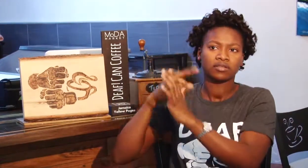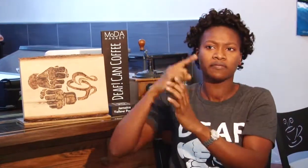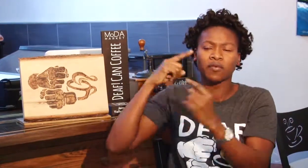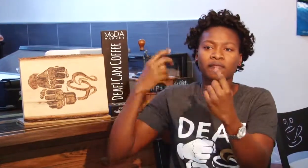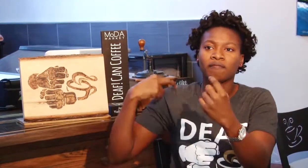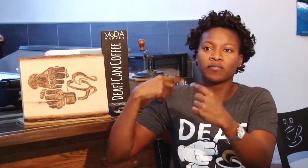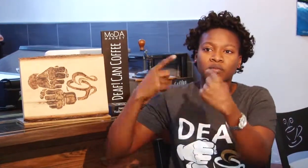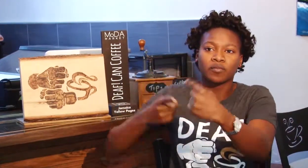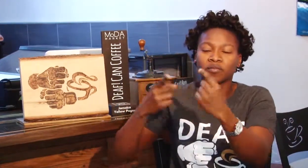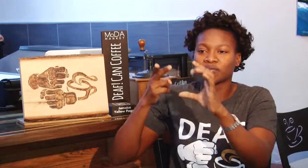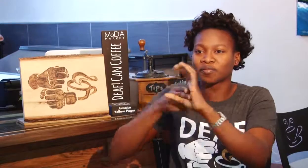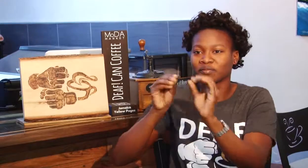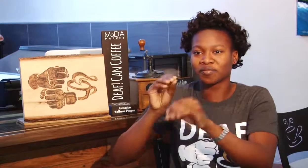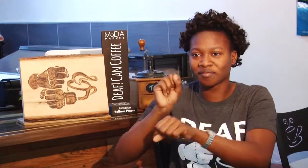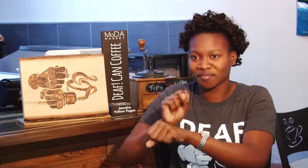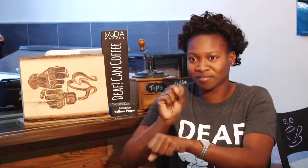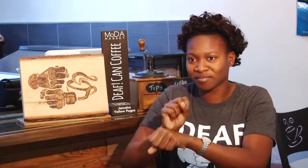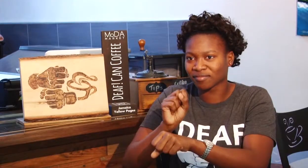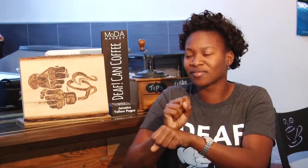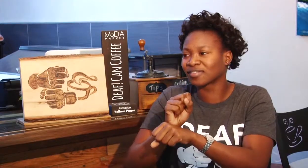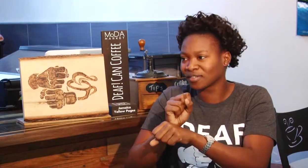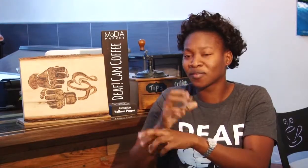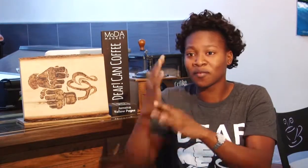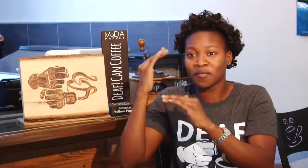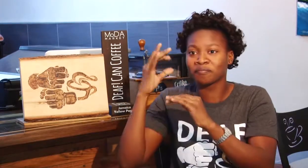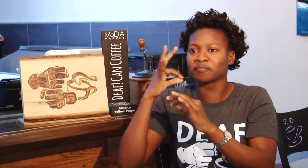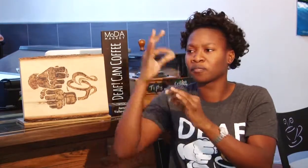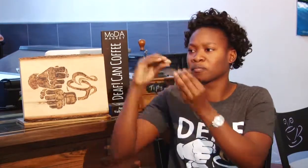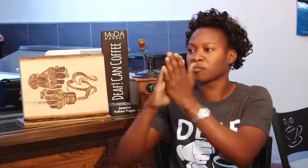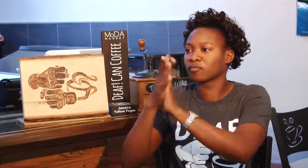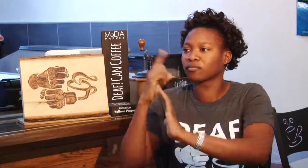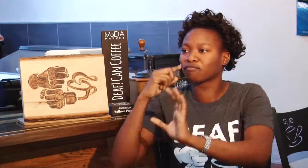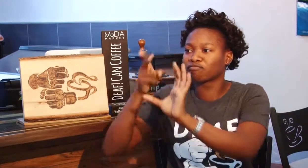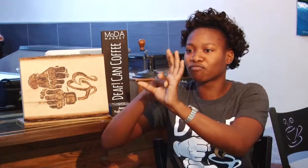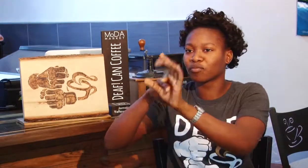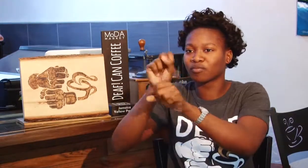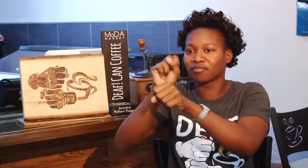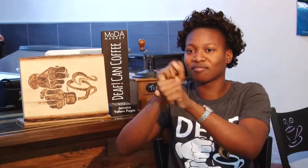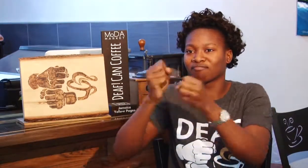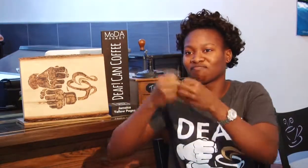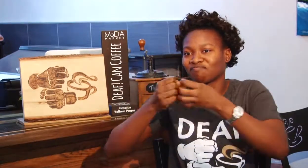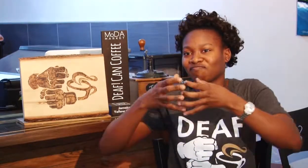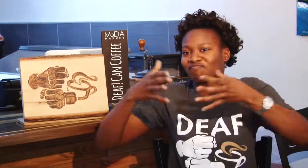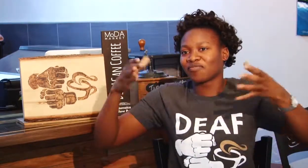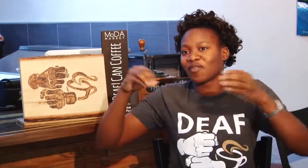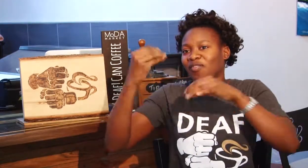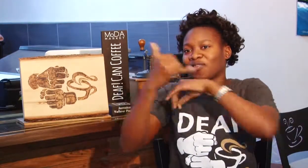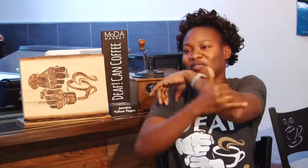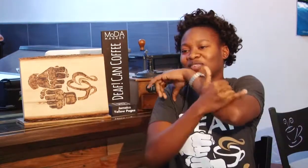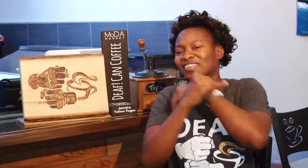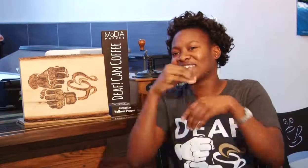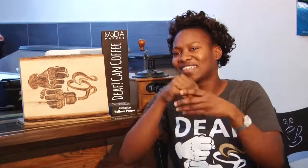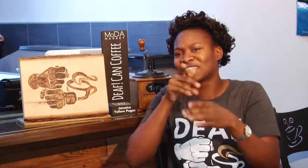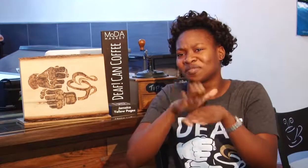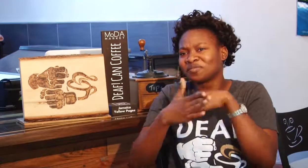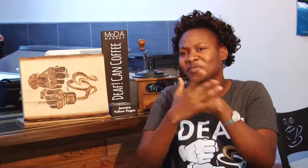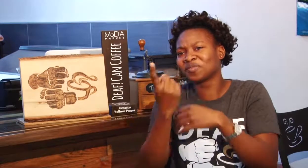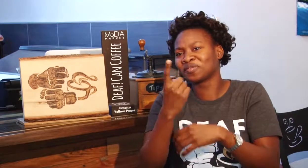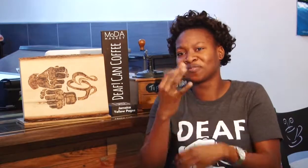more people that Def Can do anything. Because Deaf people struggle everywhere in the world for rights, for opportunities to get involved in work, for inclusion. It's not just